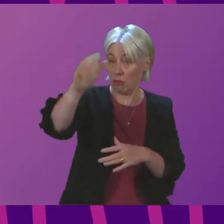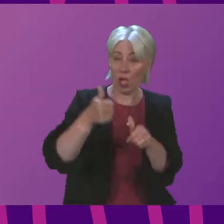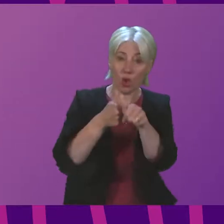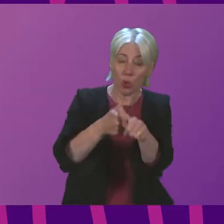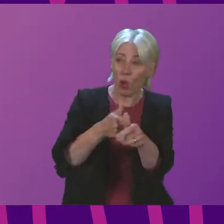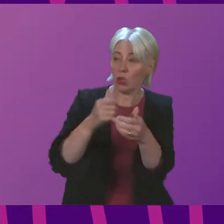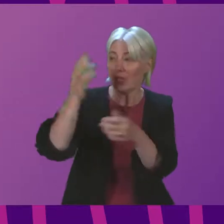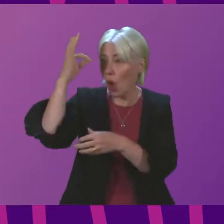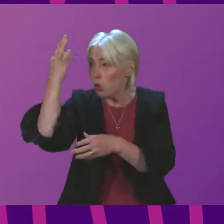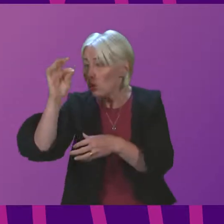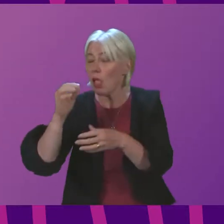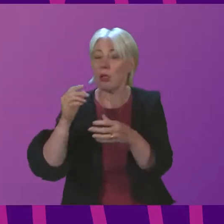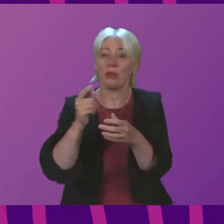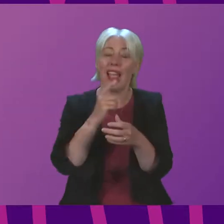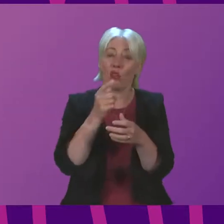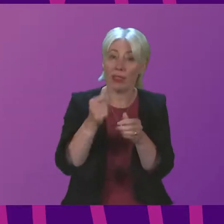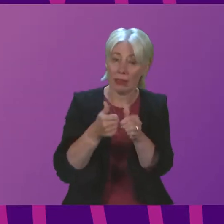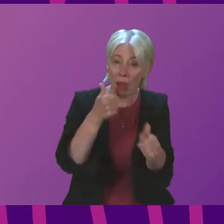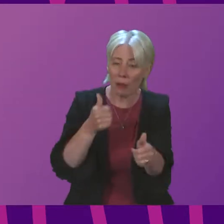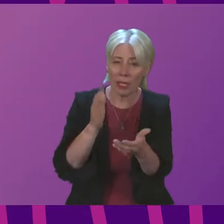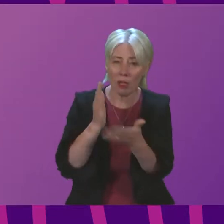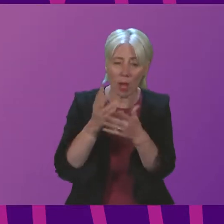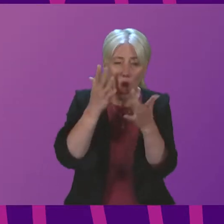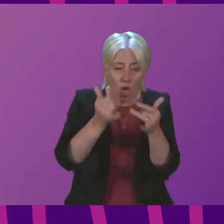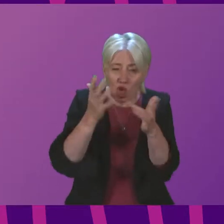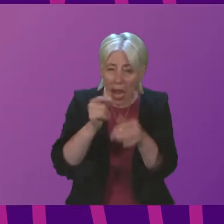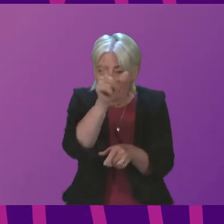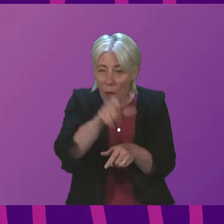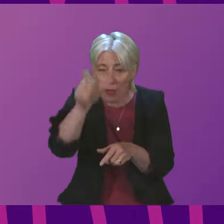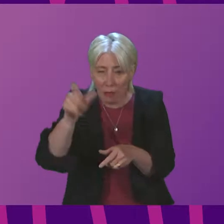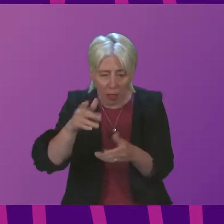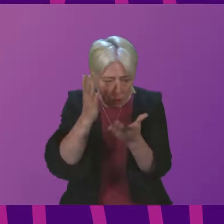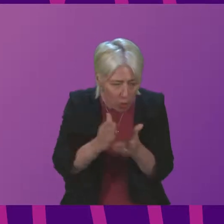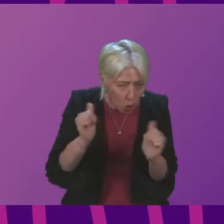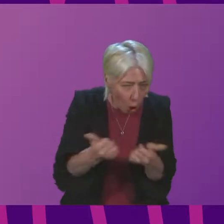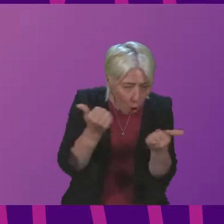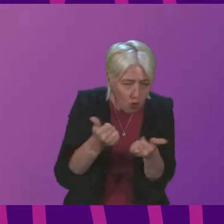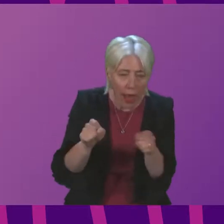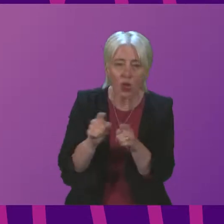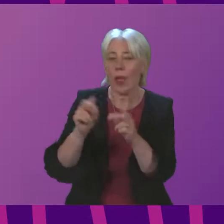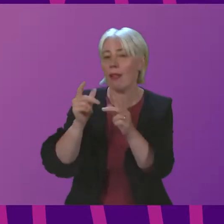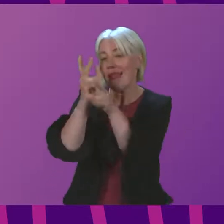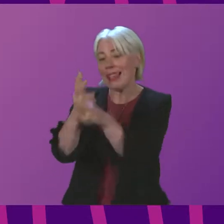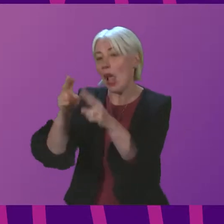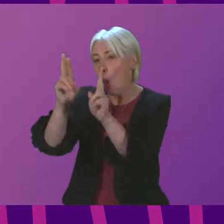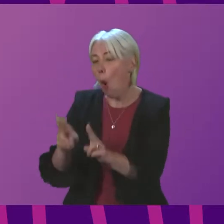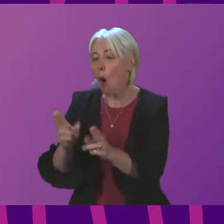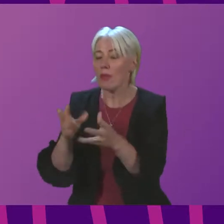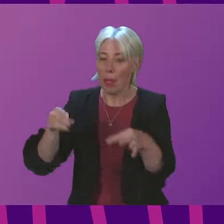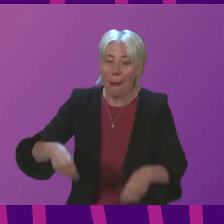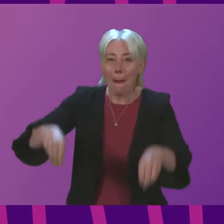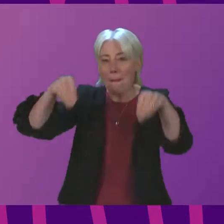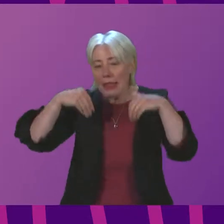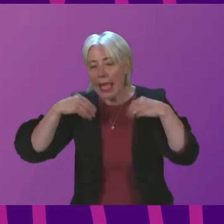and Council partners, providing door-to-door welfare checks on vulnerable people and care homes, and distributing blankets, food and